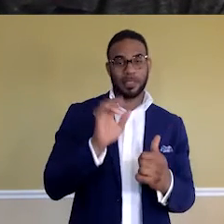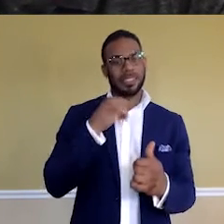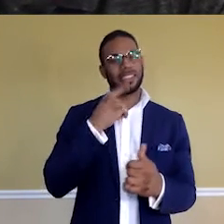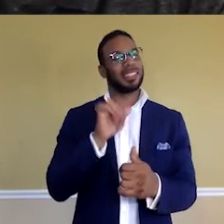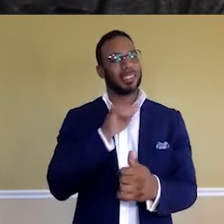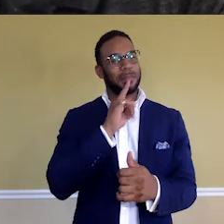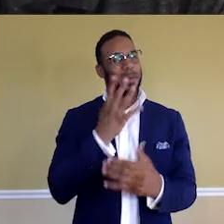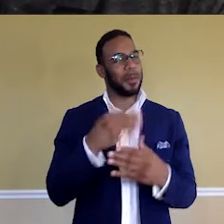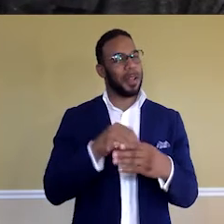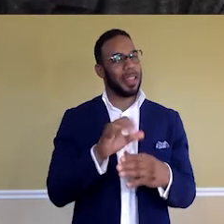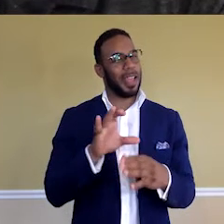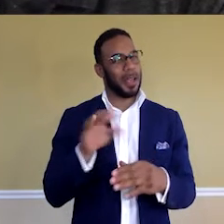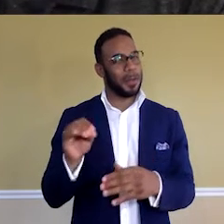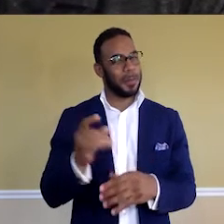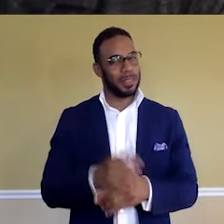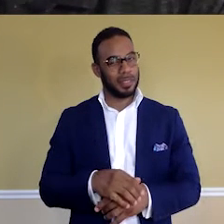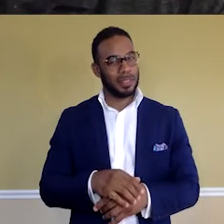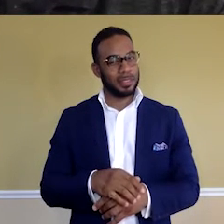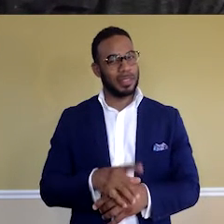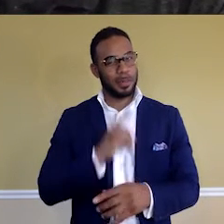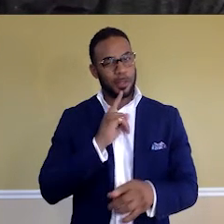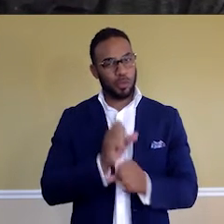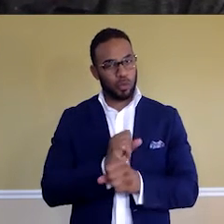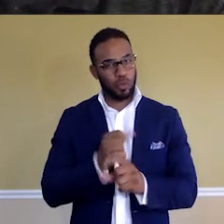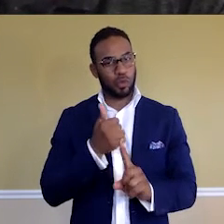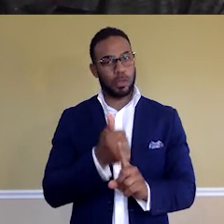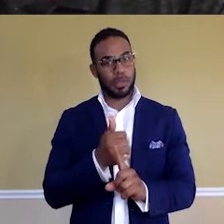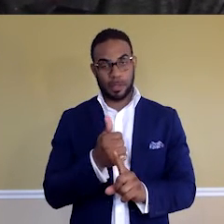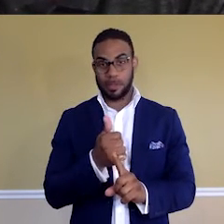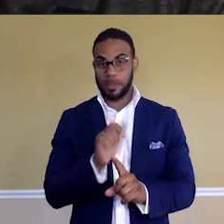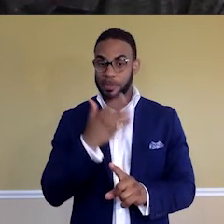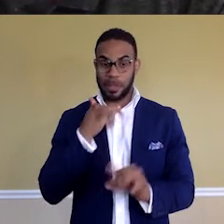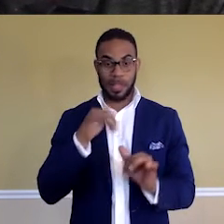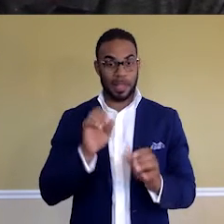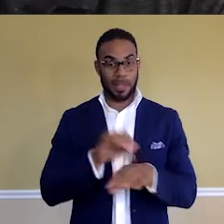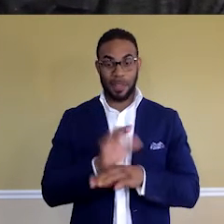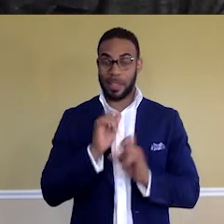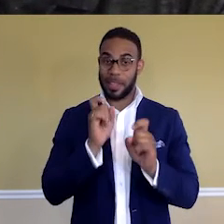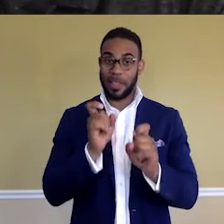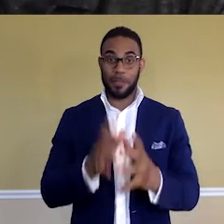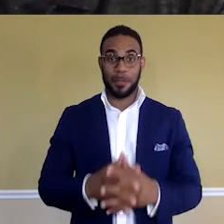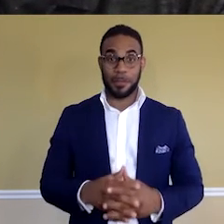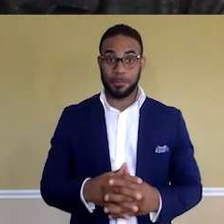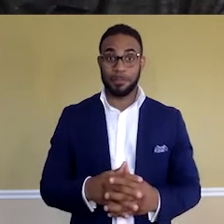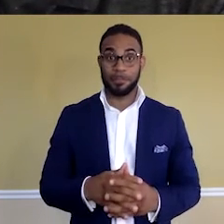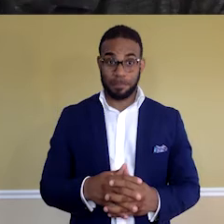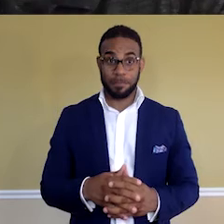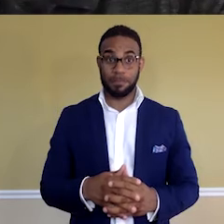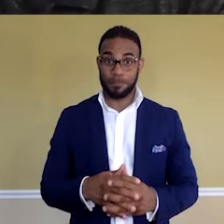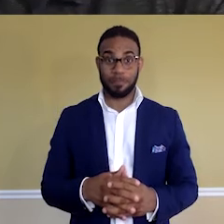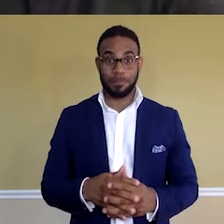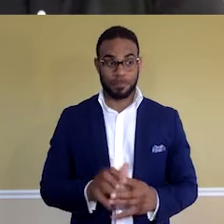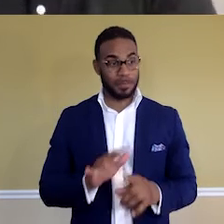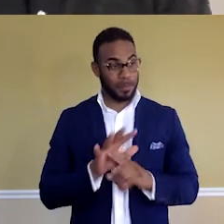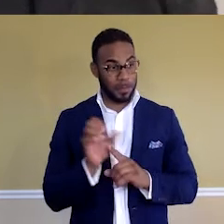be a part of that company. So just be true to yourself. That's the best advice I can give you. That's awesome. And